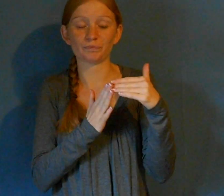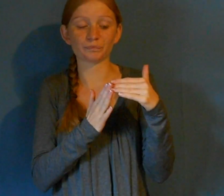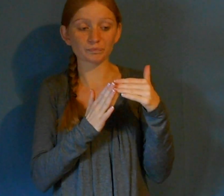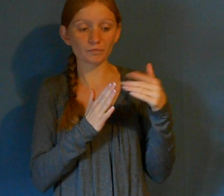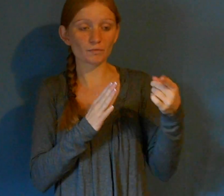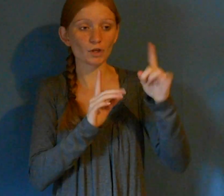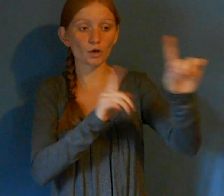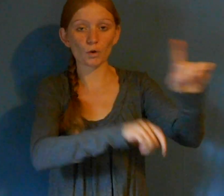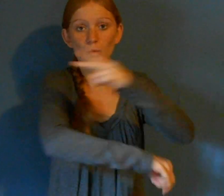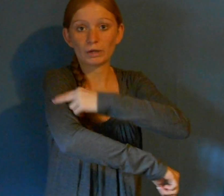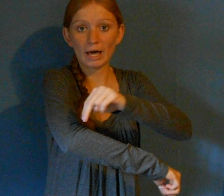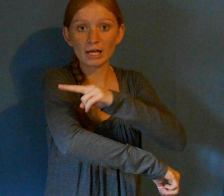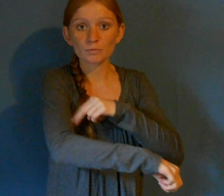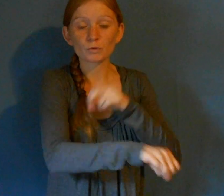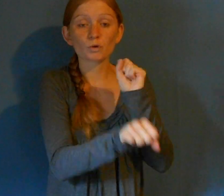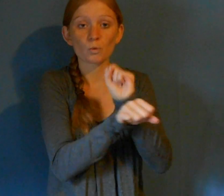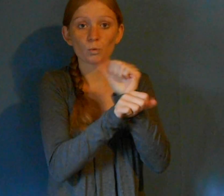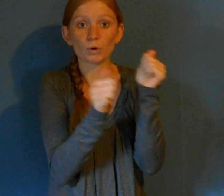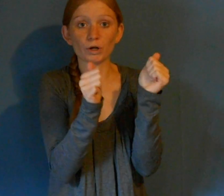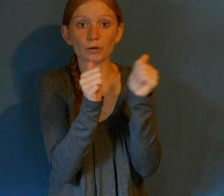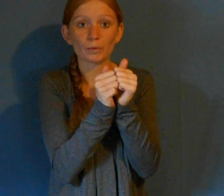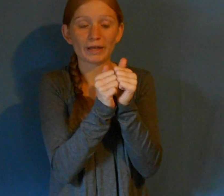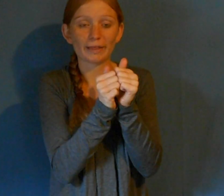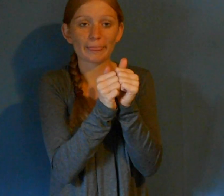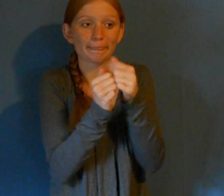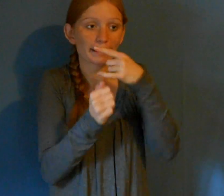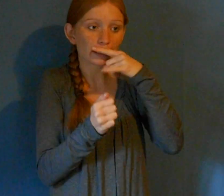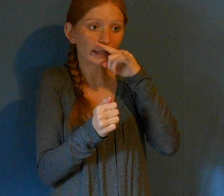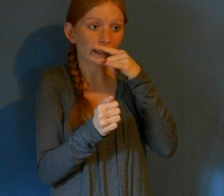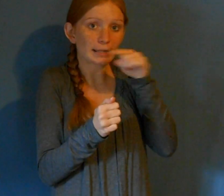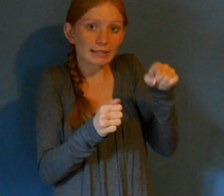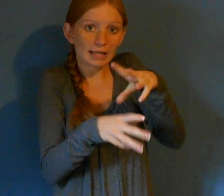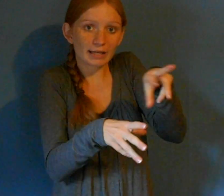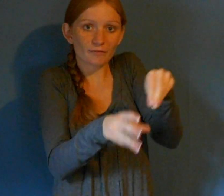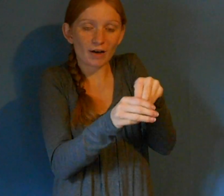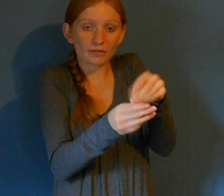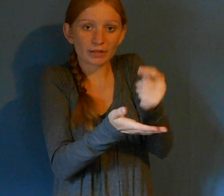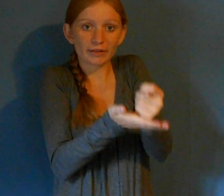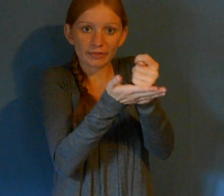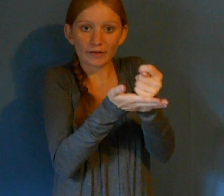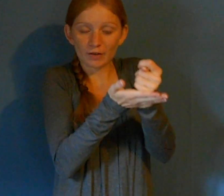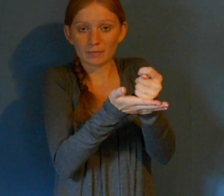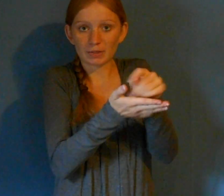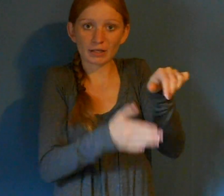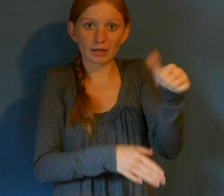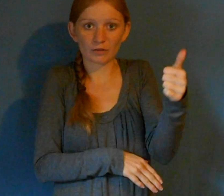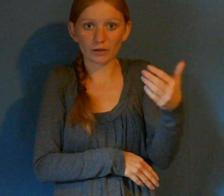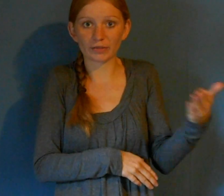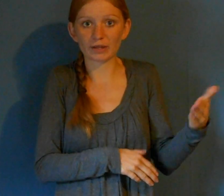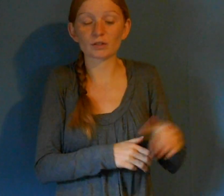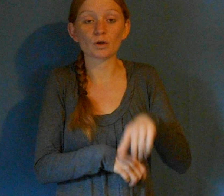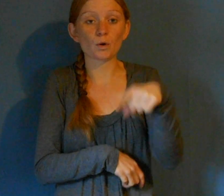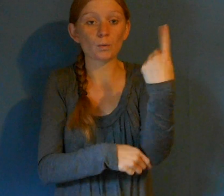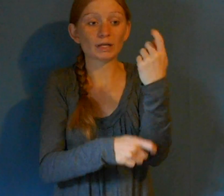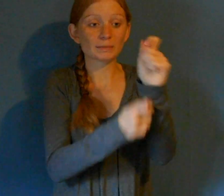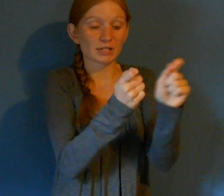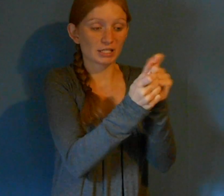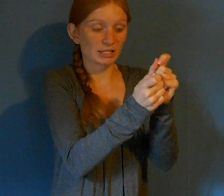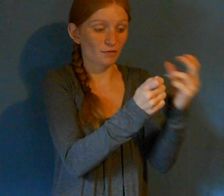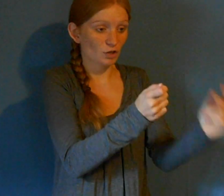And they have a few different organizations where they go into prison settings and have one specific dog work with one person. And they'll have this